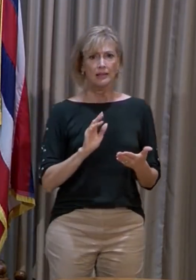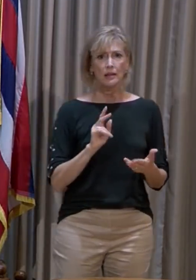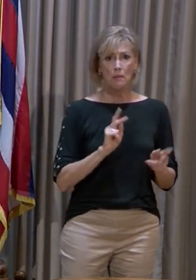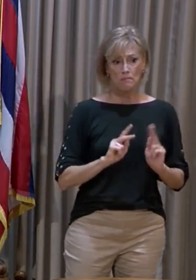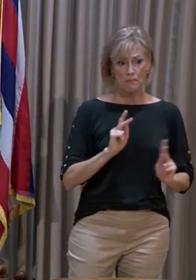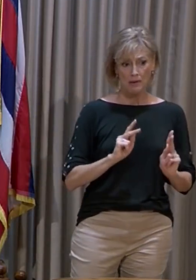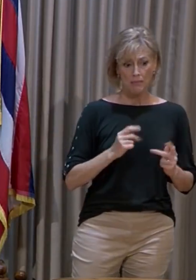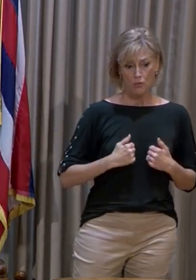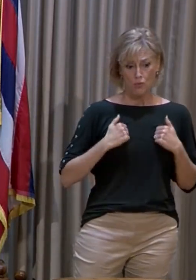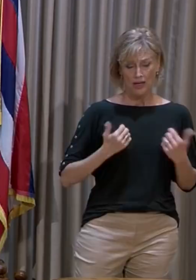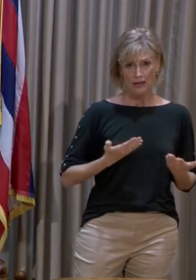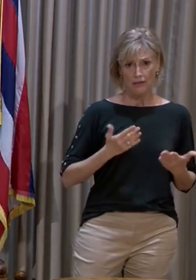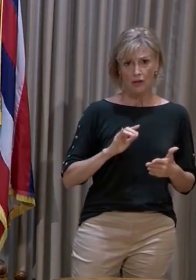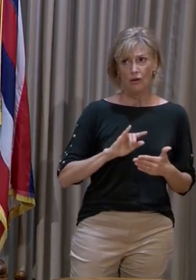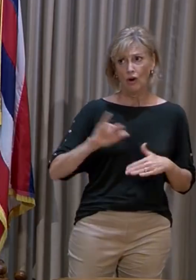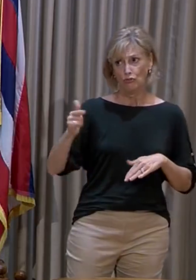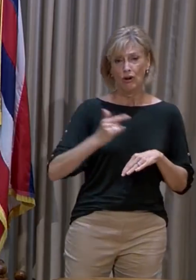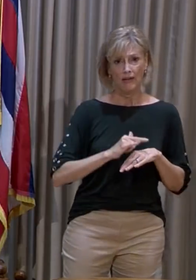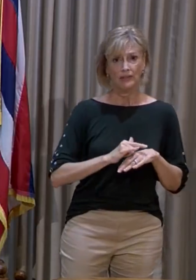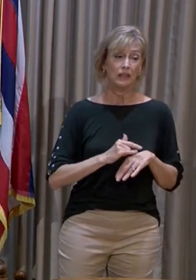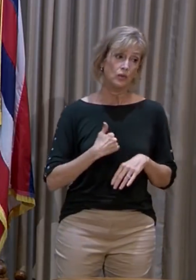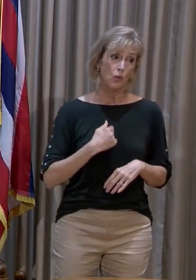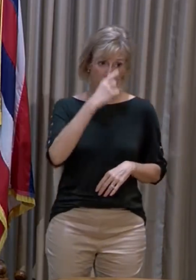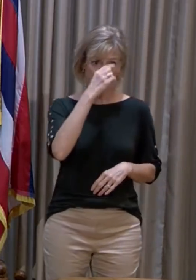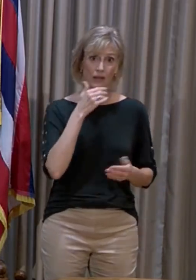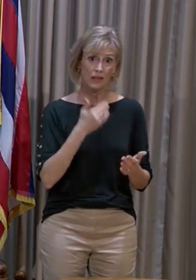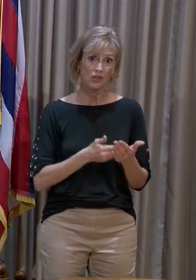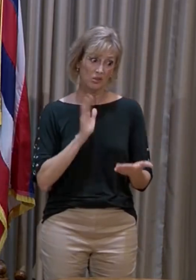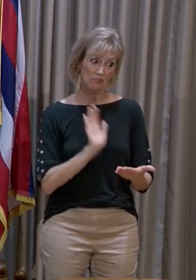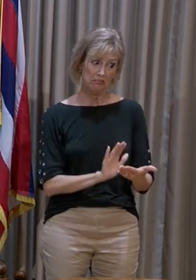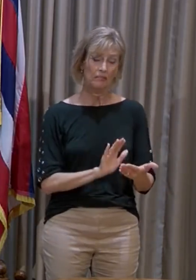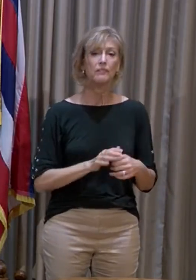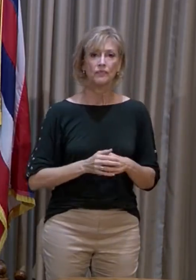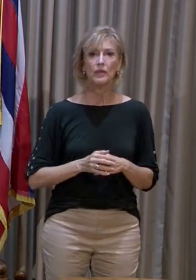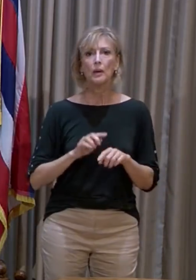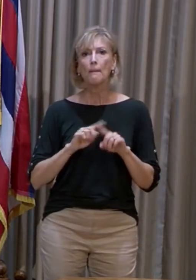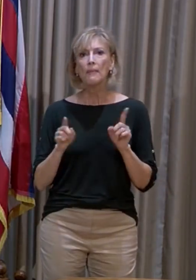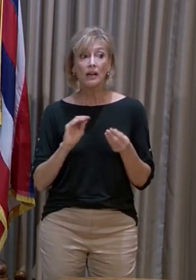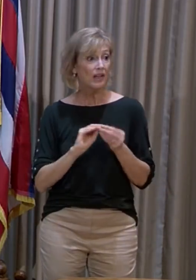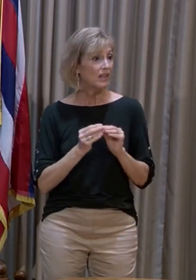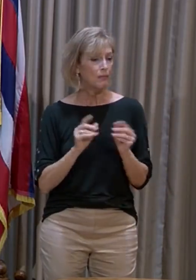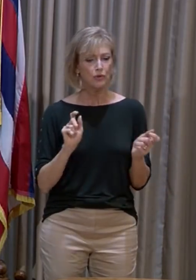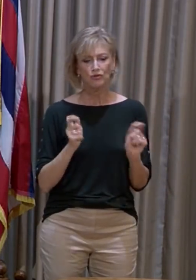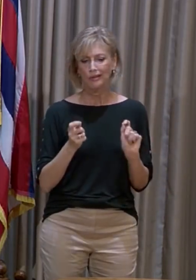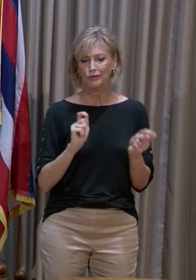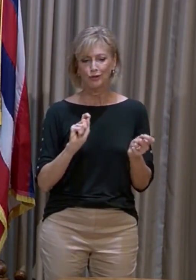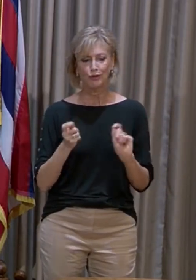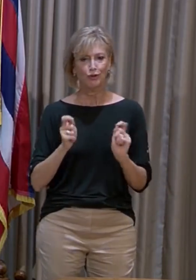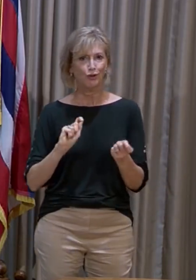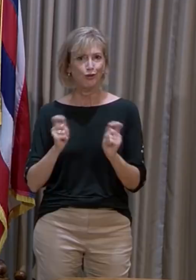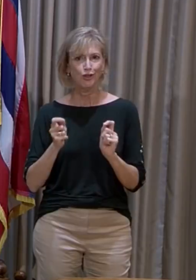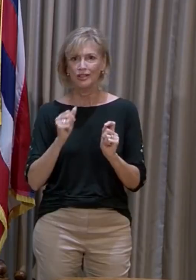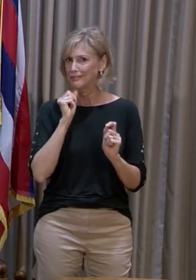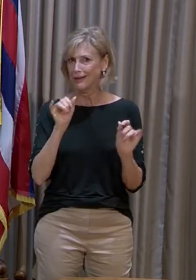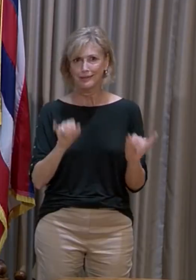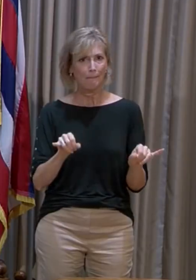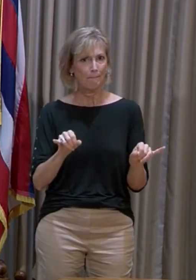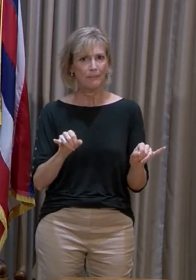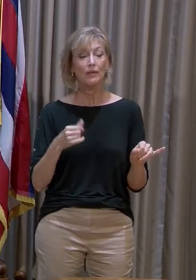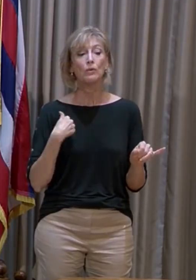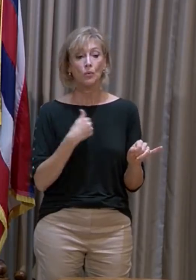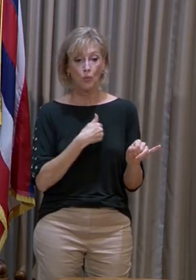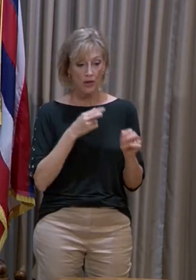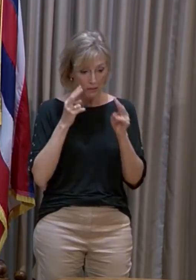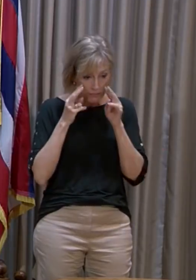are traveling right now, which is, I think, a good thing. But, you know, those numbers change all the time, and we continue to